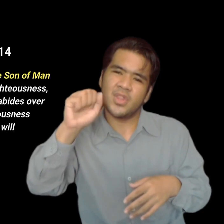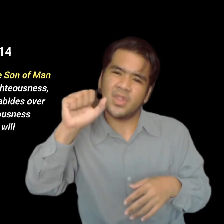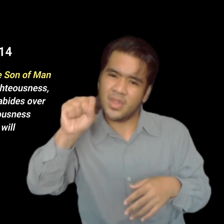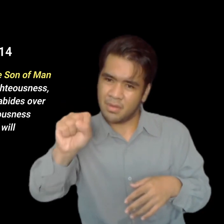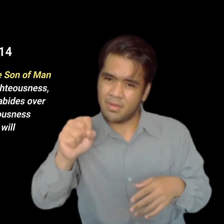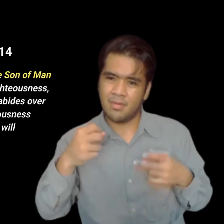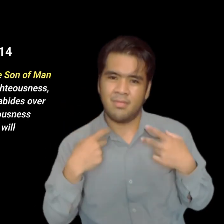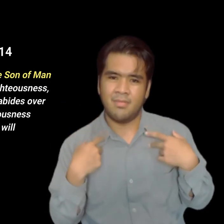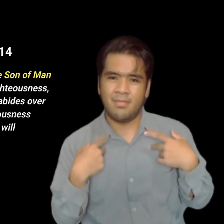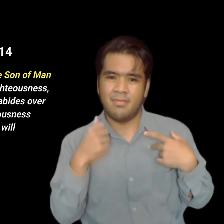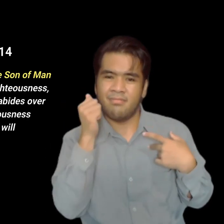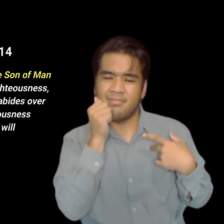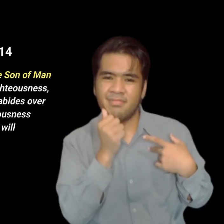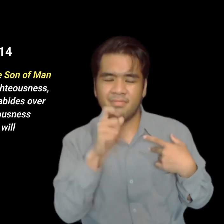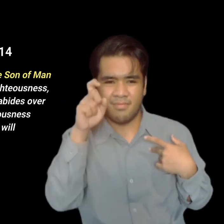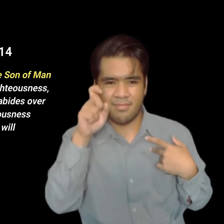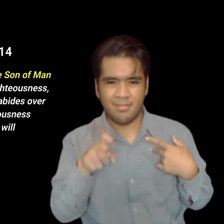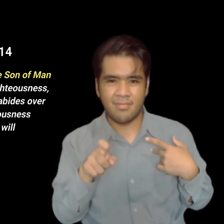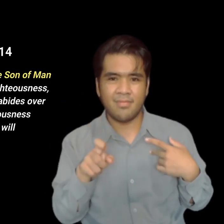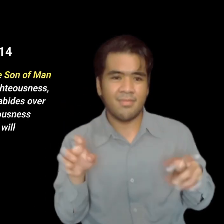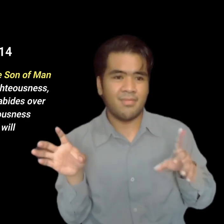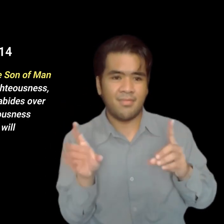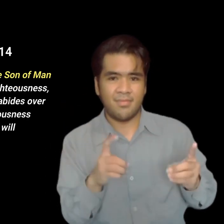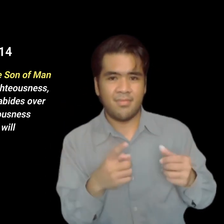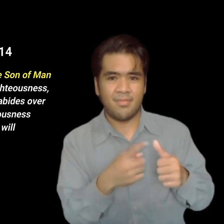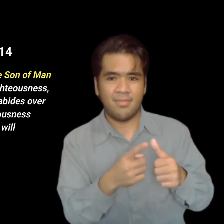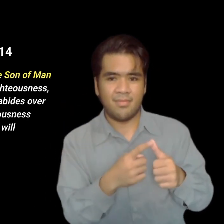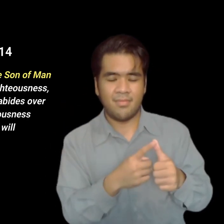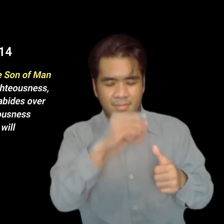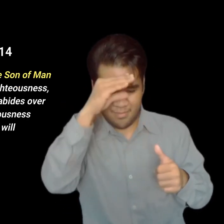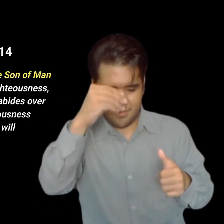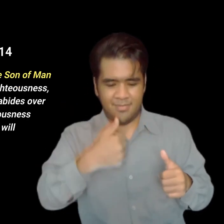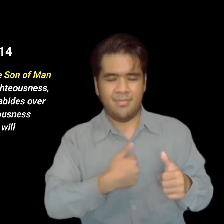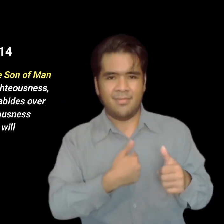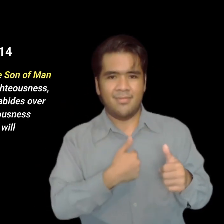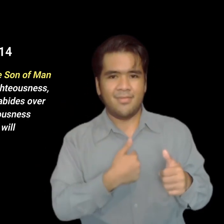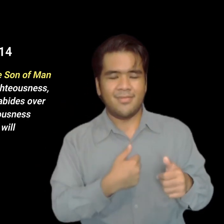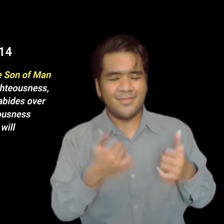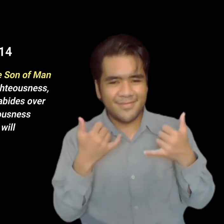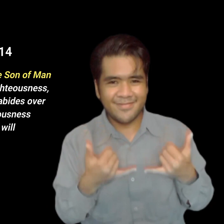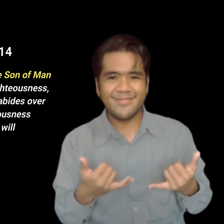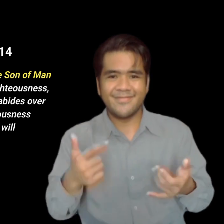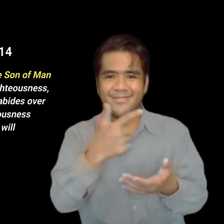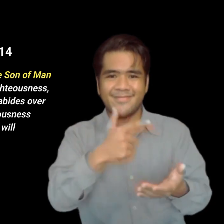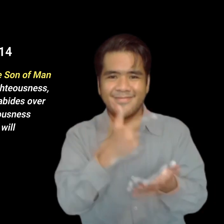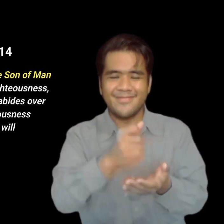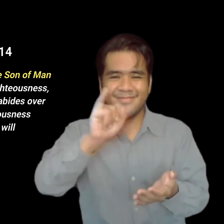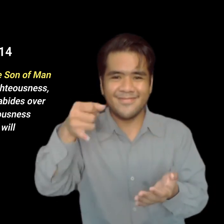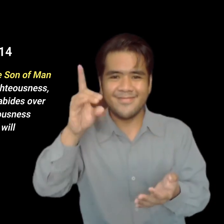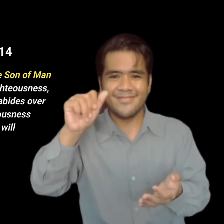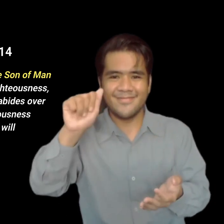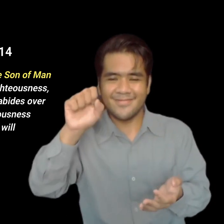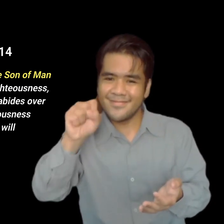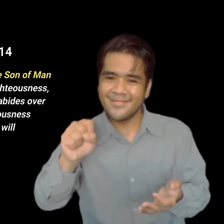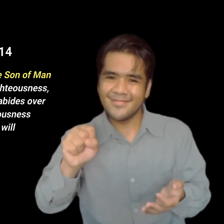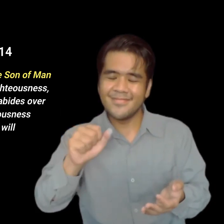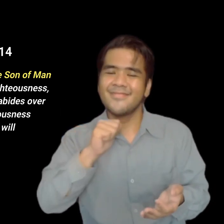says here that Enoch is the Son of Man, and not our Lord Jesus Christ. You are the Son of Man who is born for righteousness, and